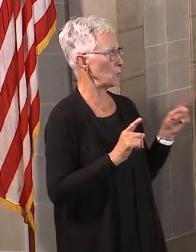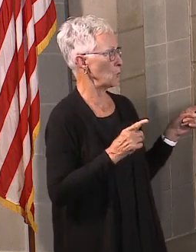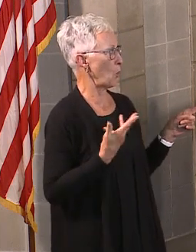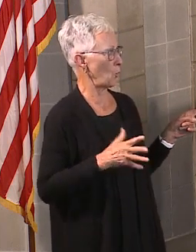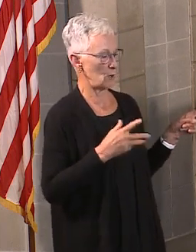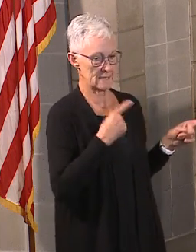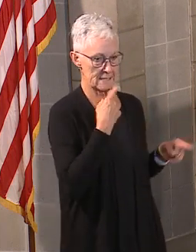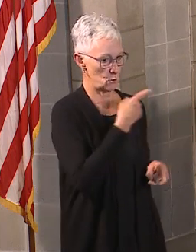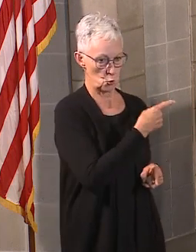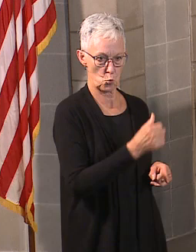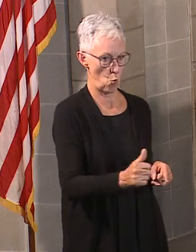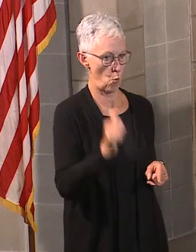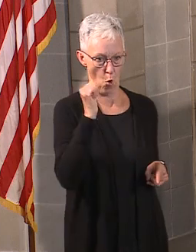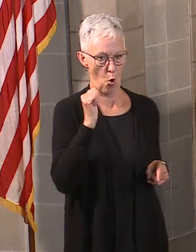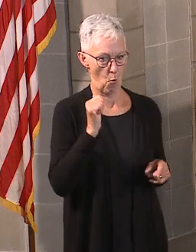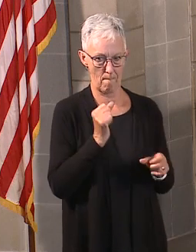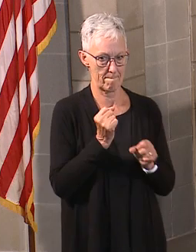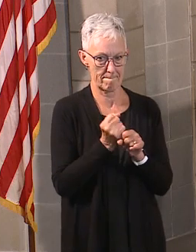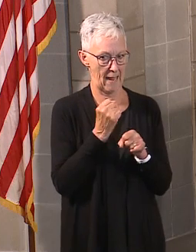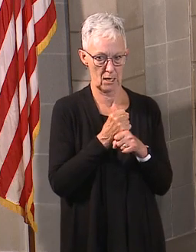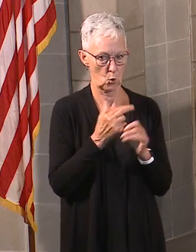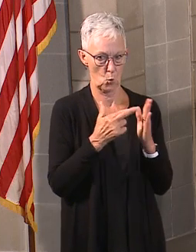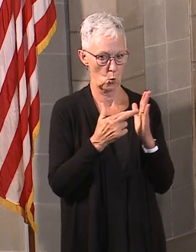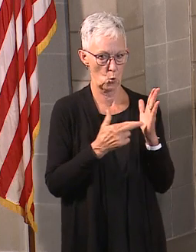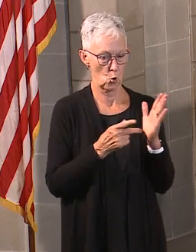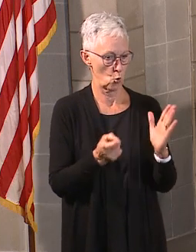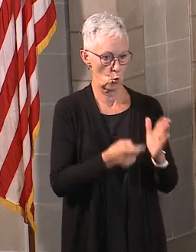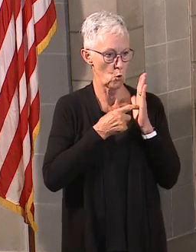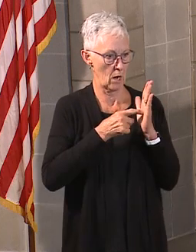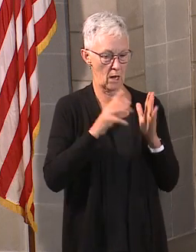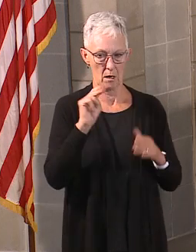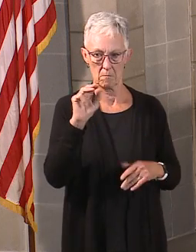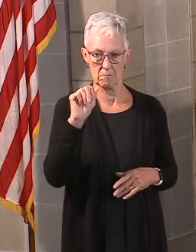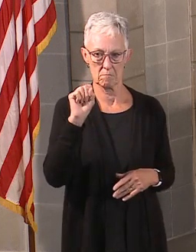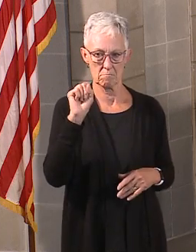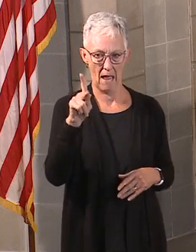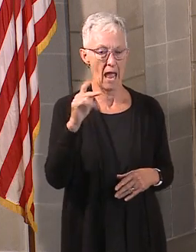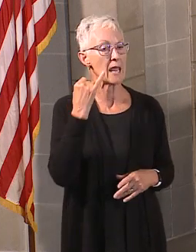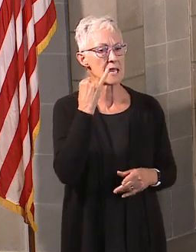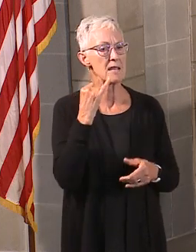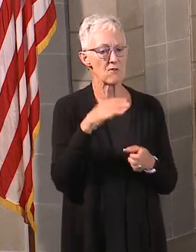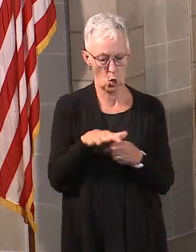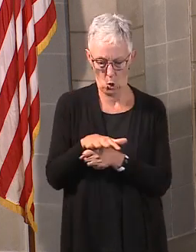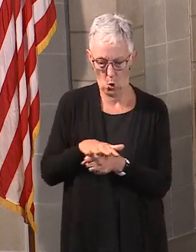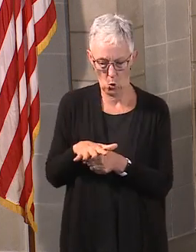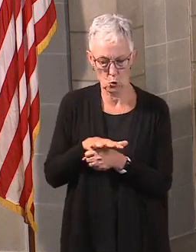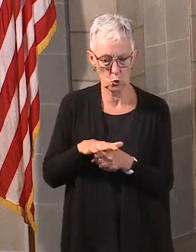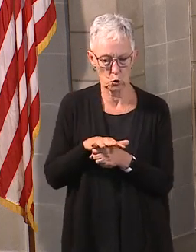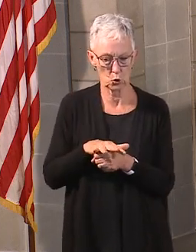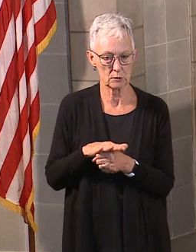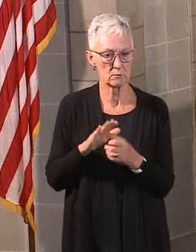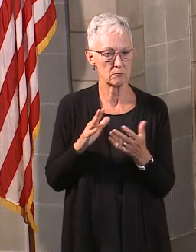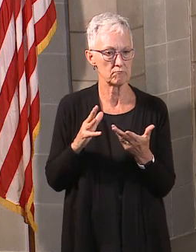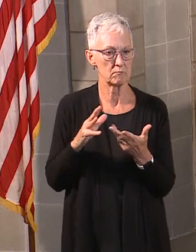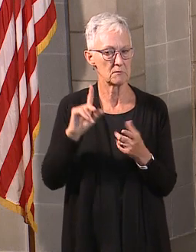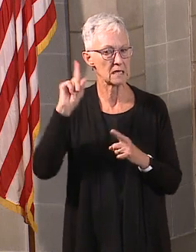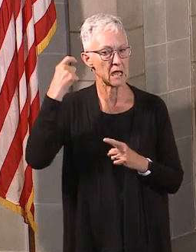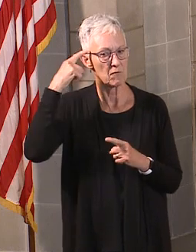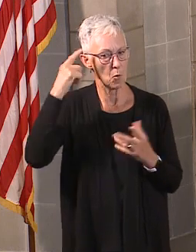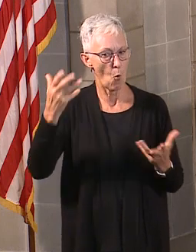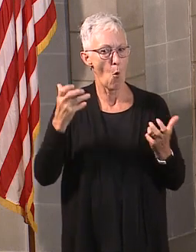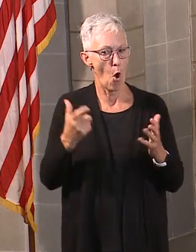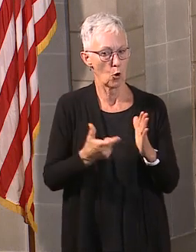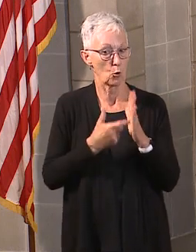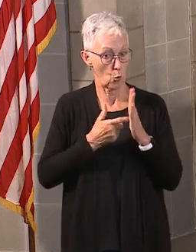but what if locals want to make rules for requiring masks? So the question is what if locals want to make rules for requiring